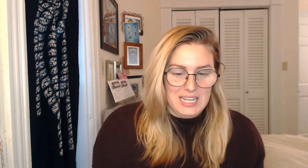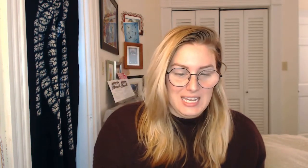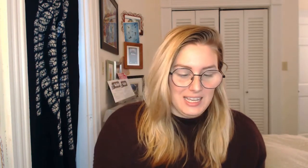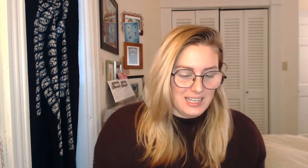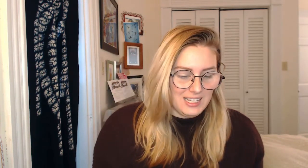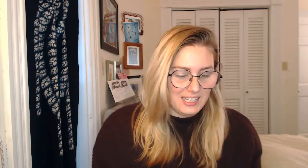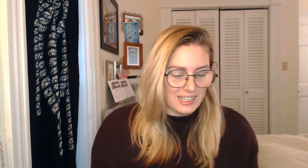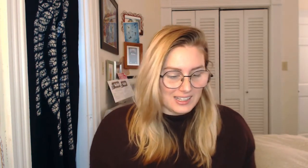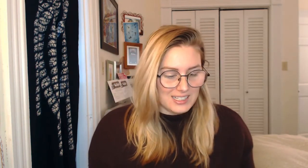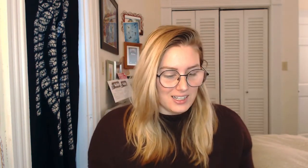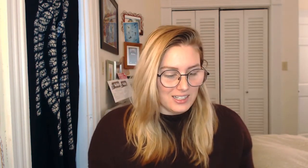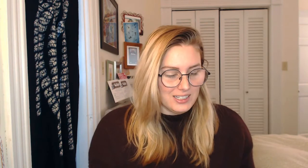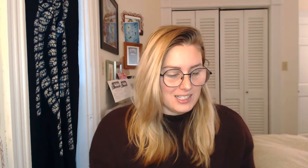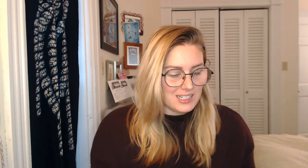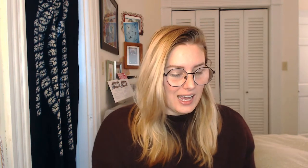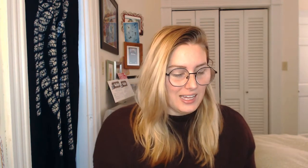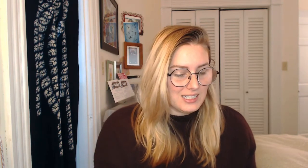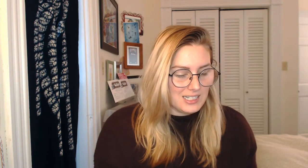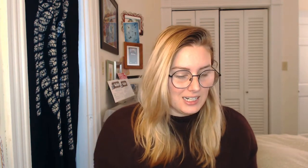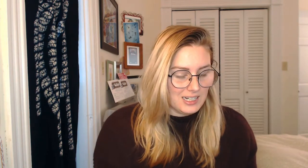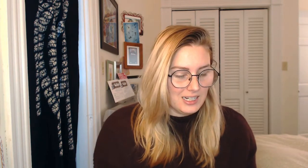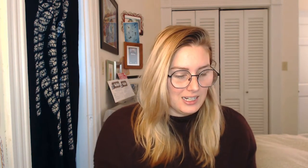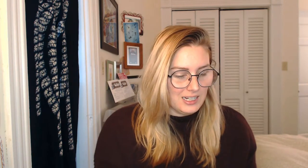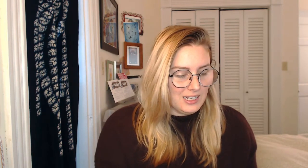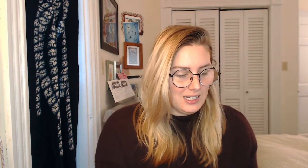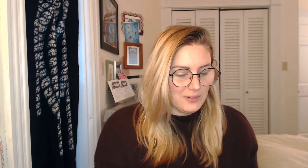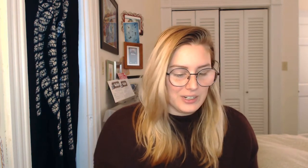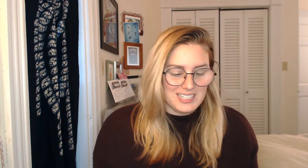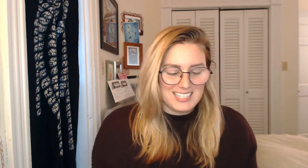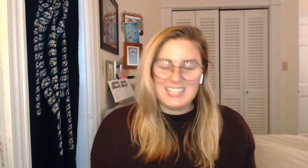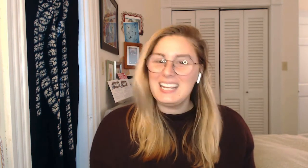get this all set. We're going to sing it again.